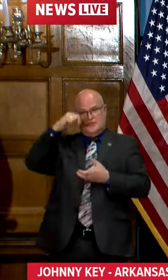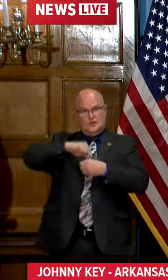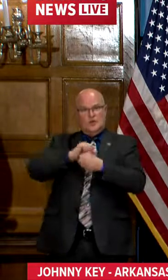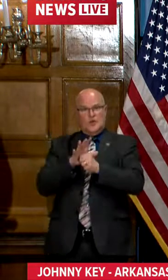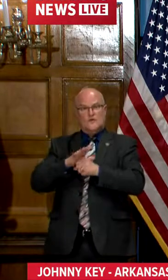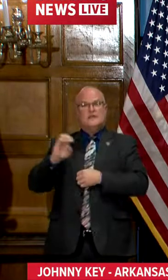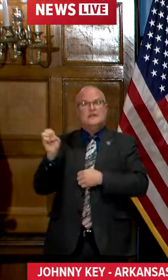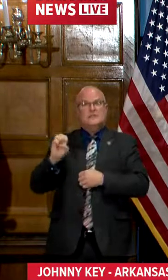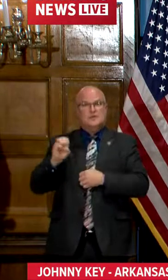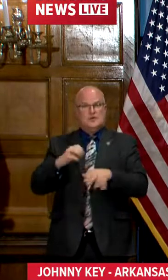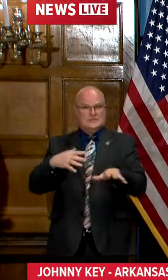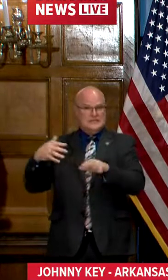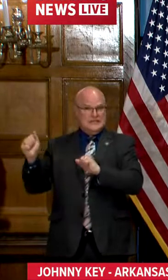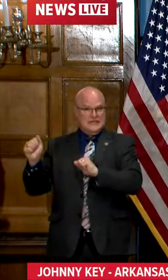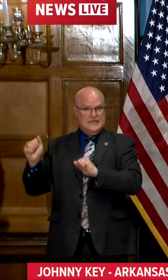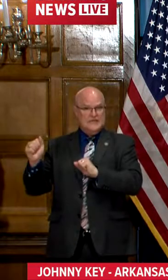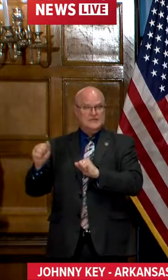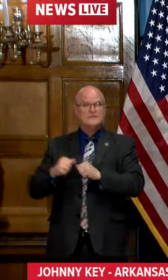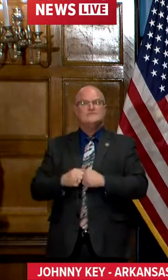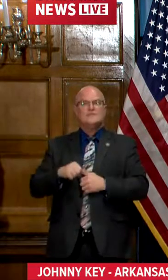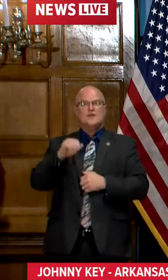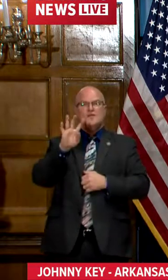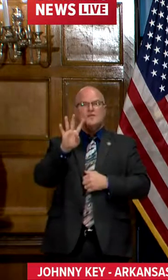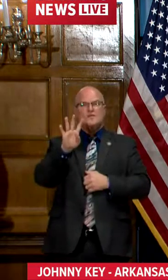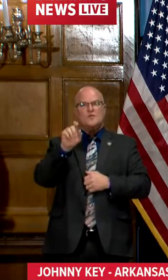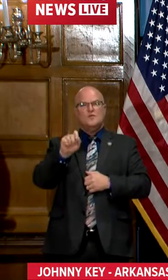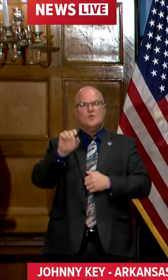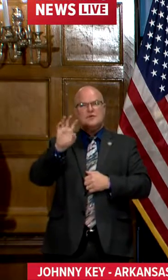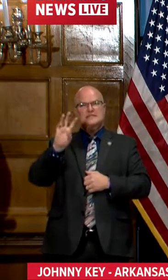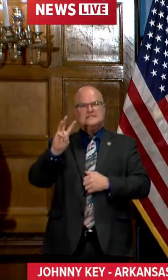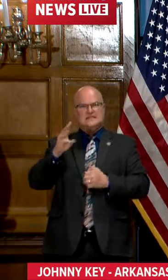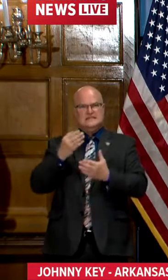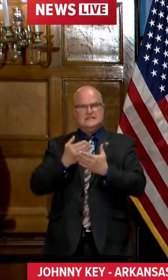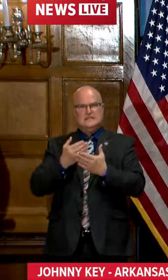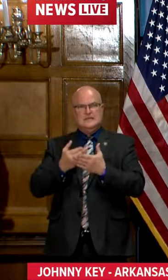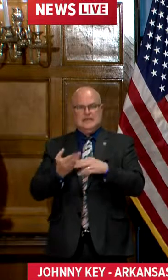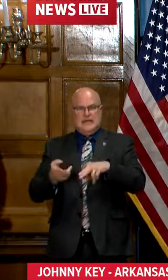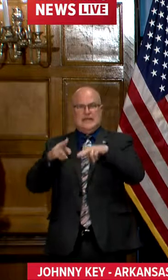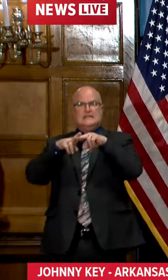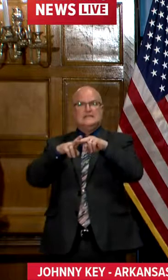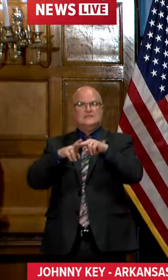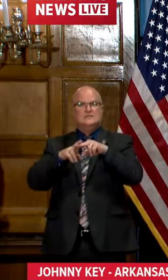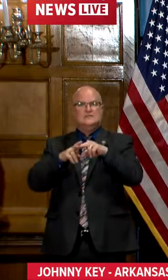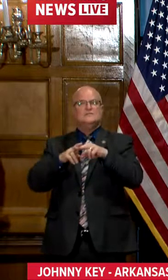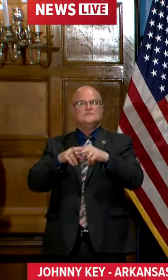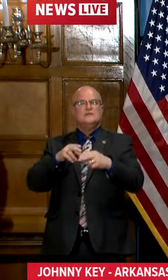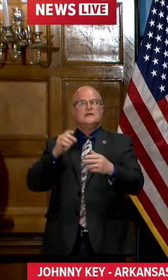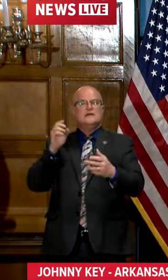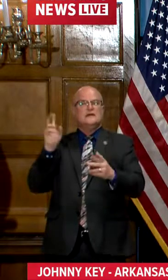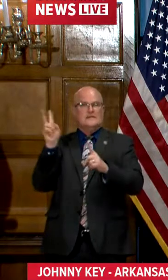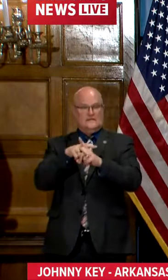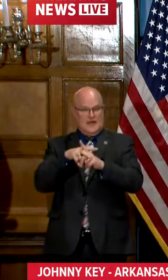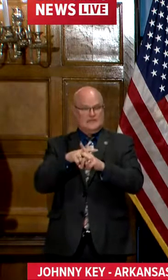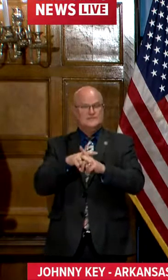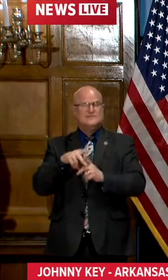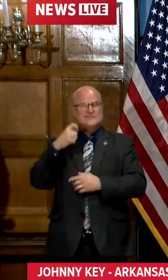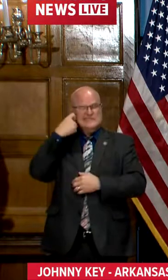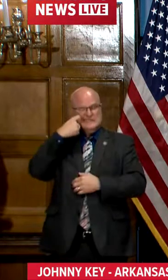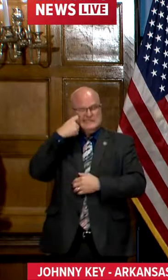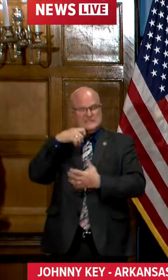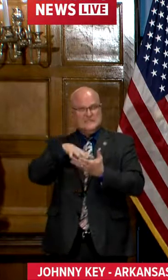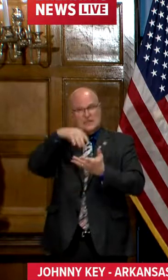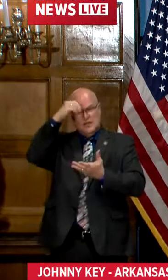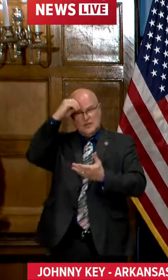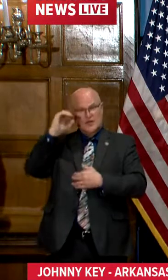leave and we had 4.6 million dollars in additional claims we have just recently